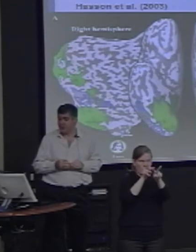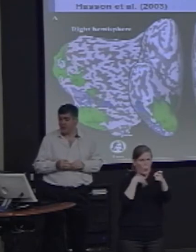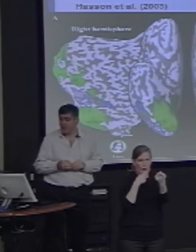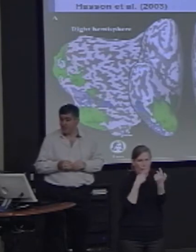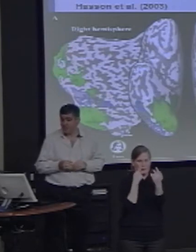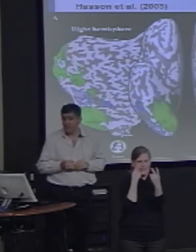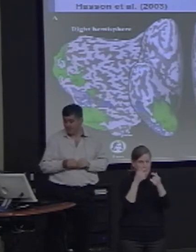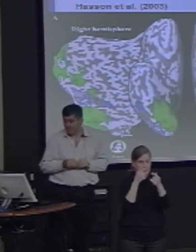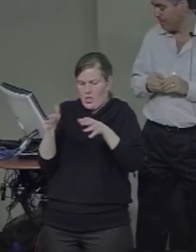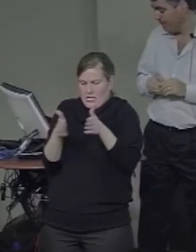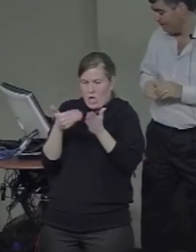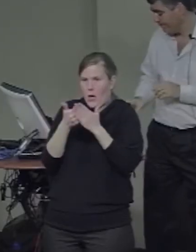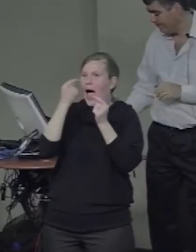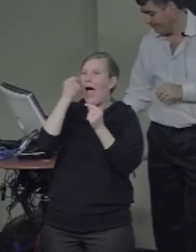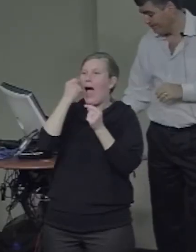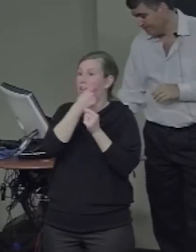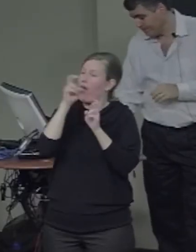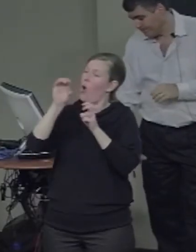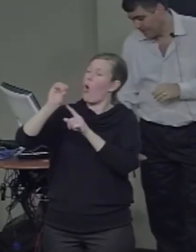to use.